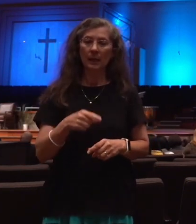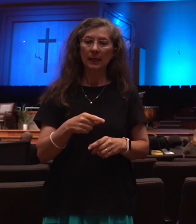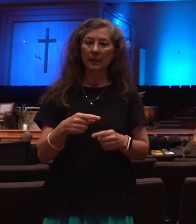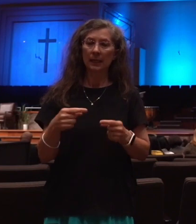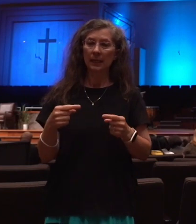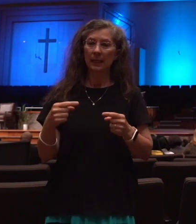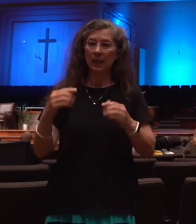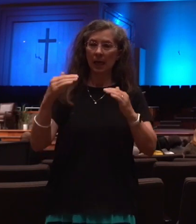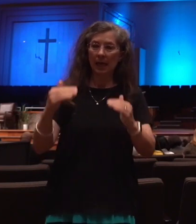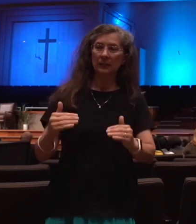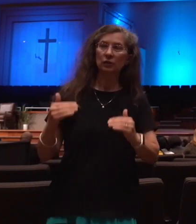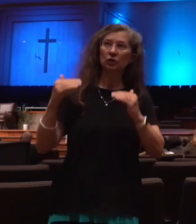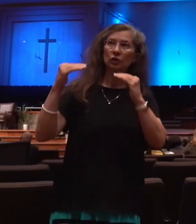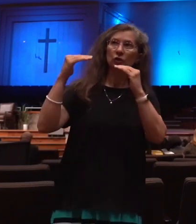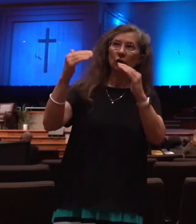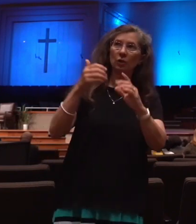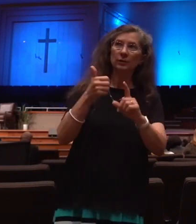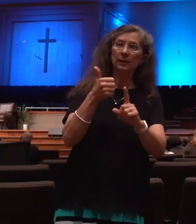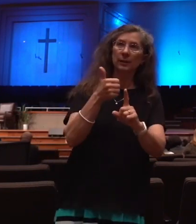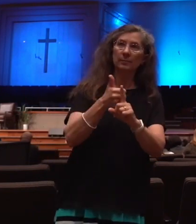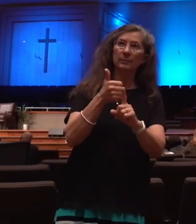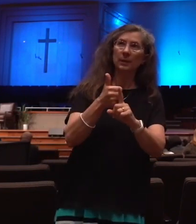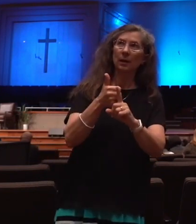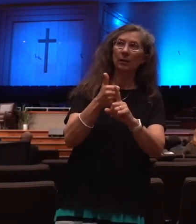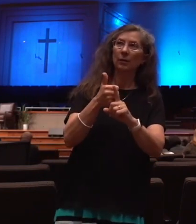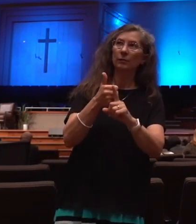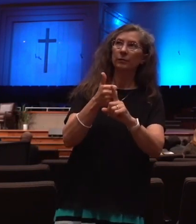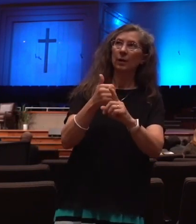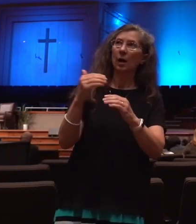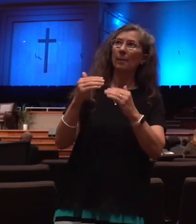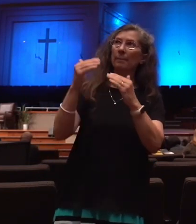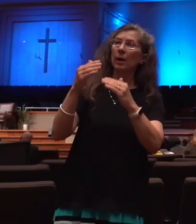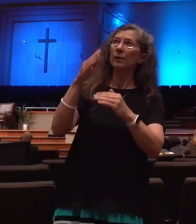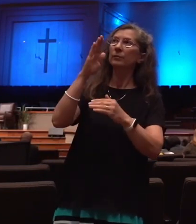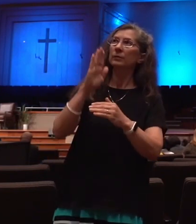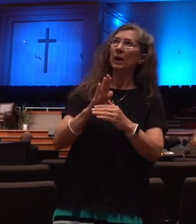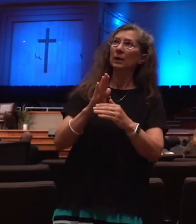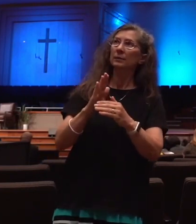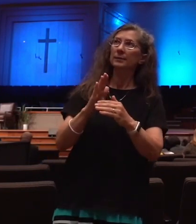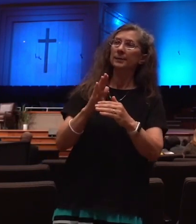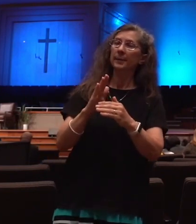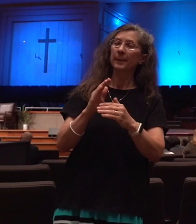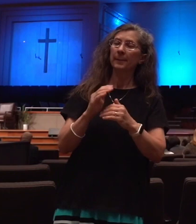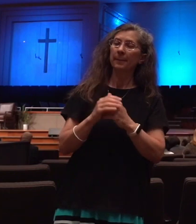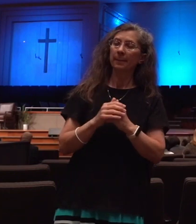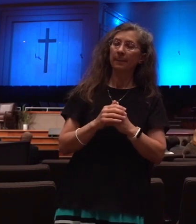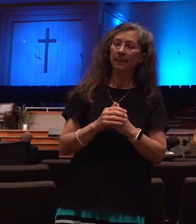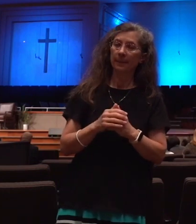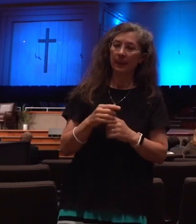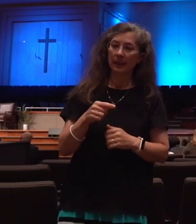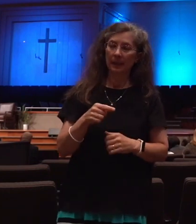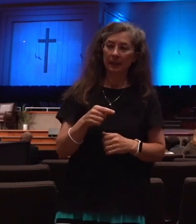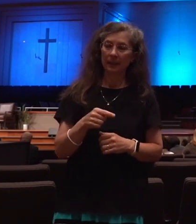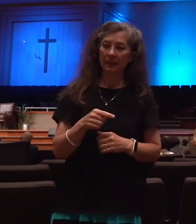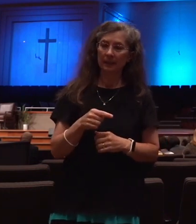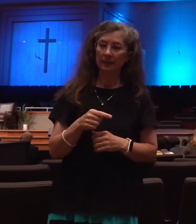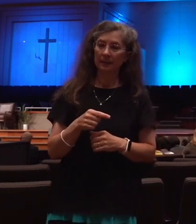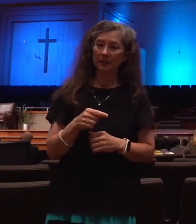himself above all that is called God or that is worshipped, so that he, as God,